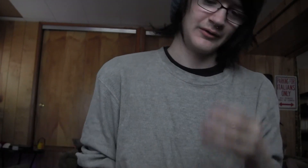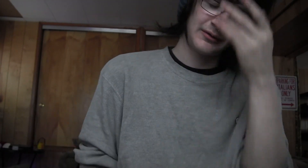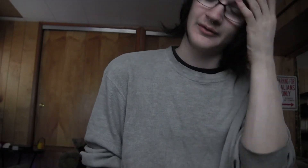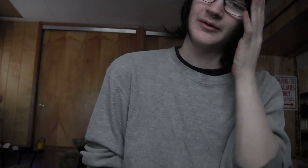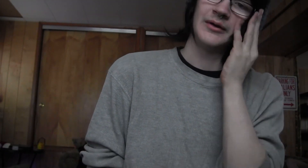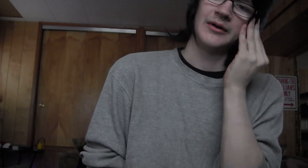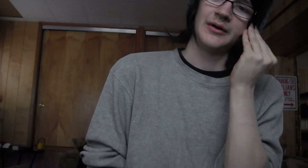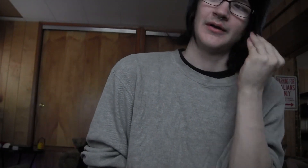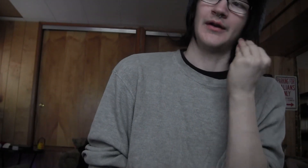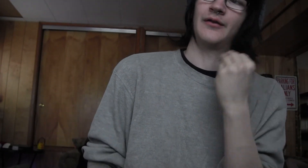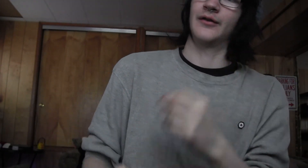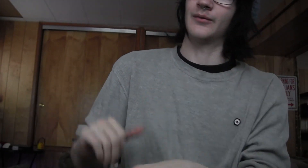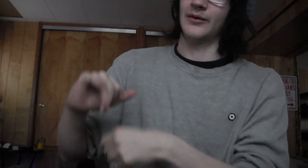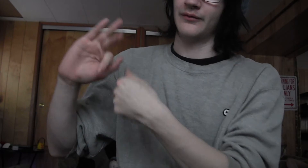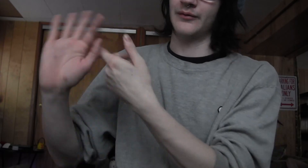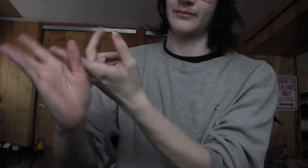that's just one of them.